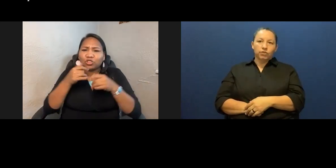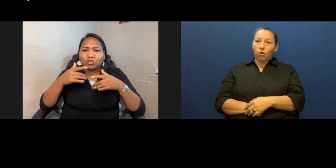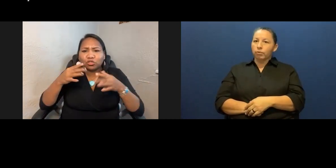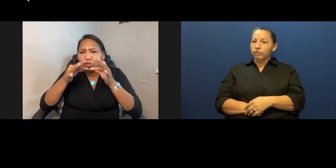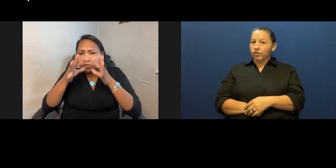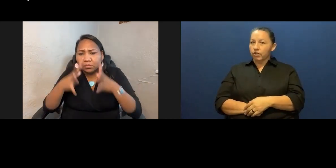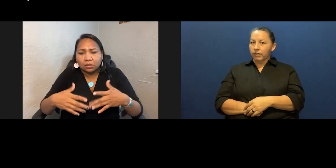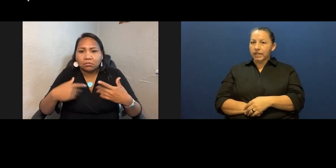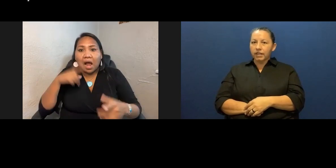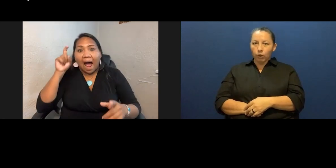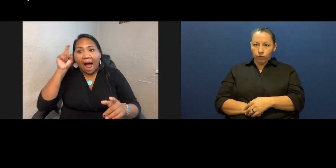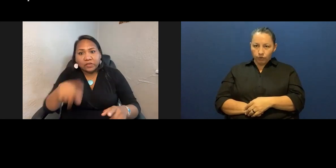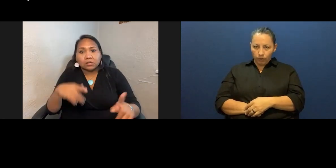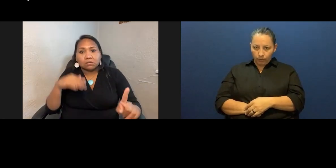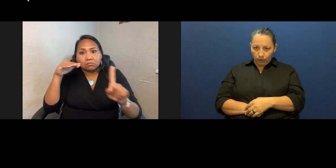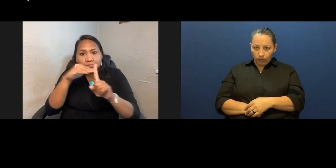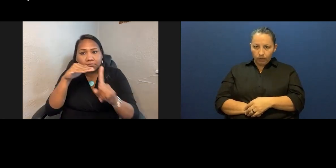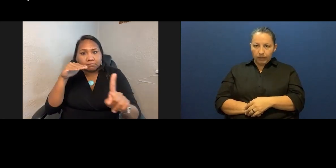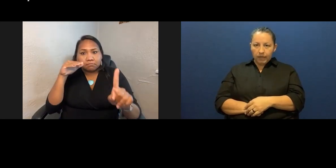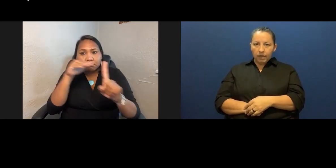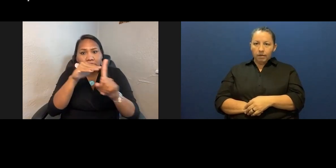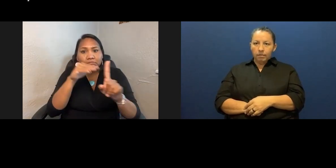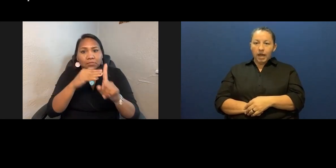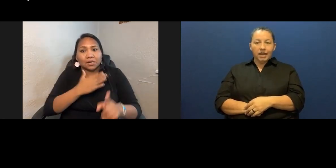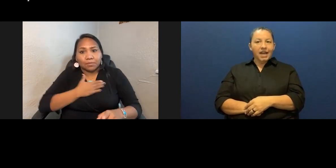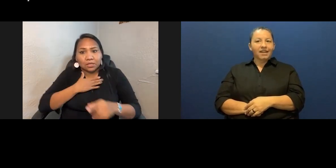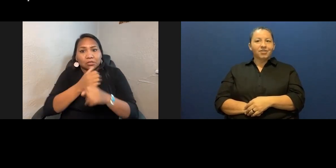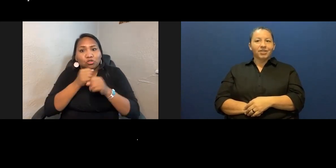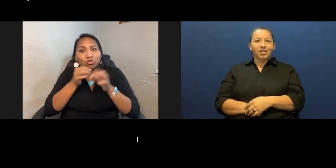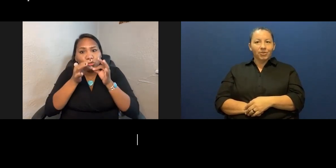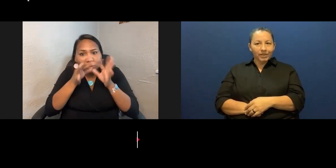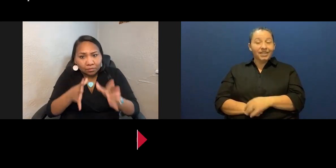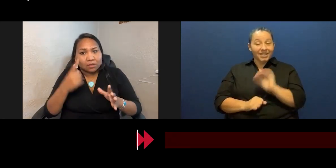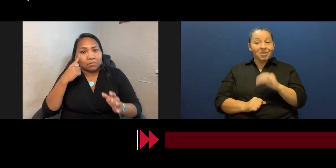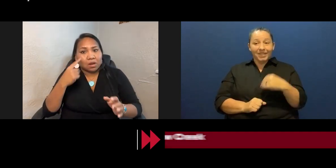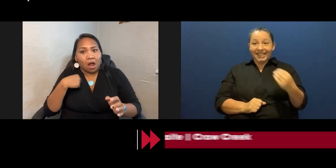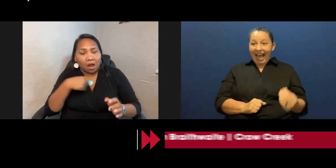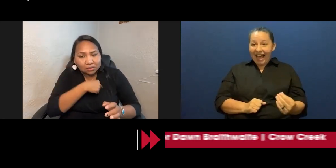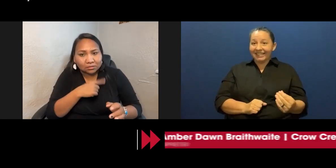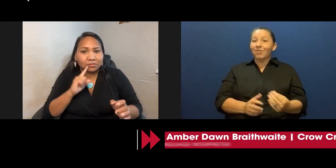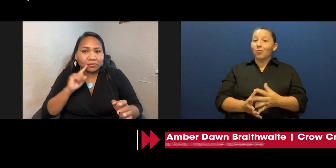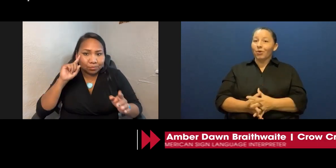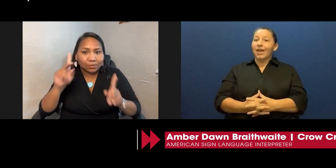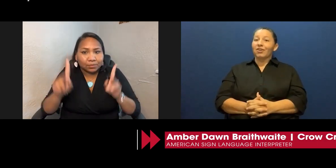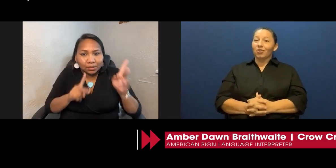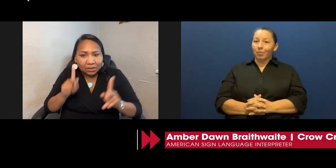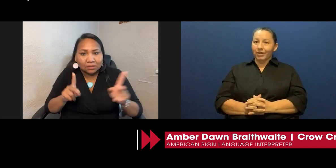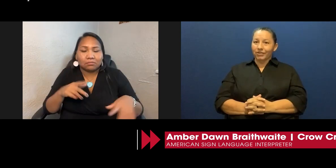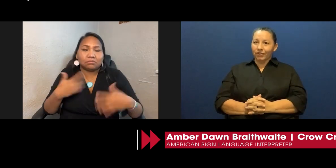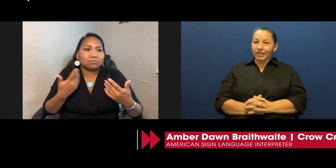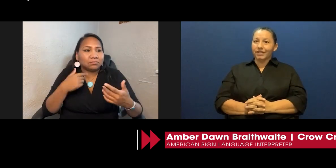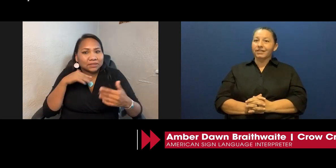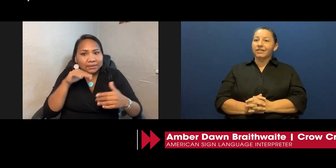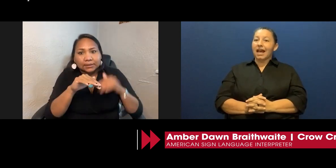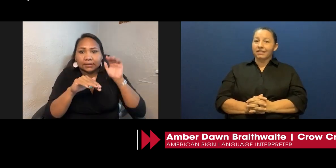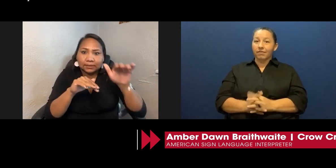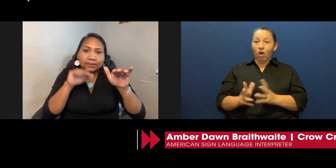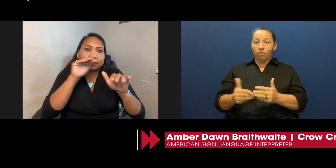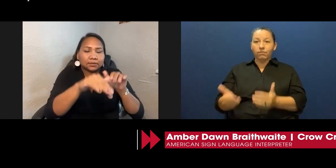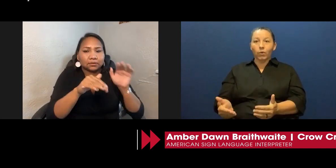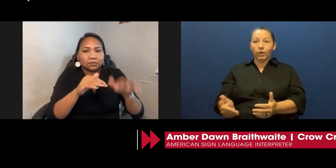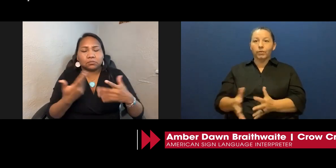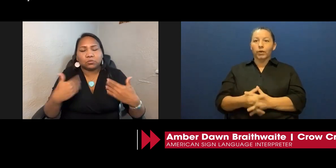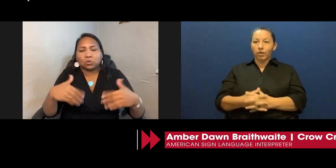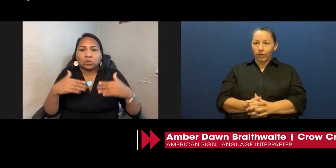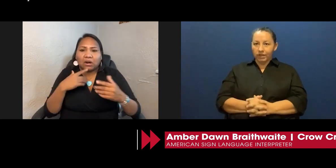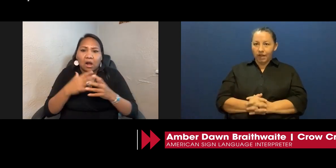there was no provision of a sign language interpreter. And I had to continuously ask for that interpreting services as